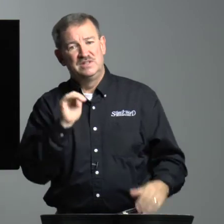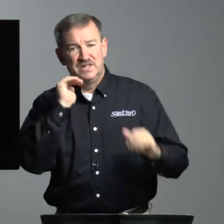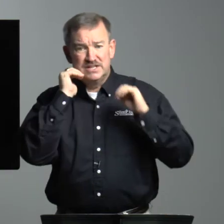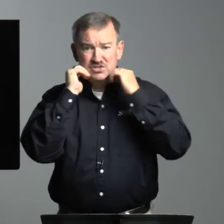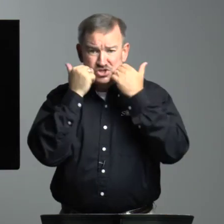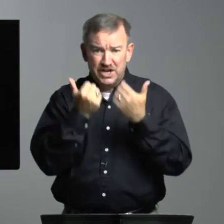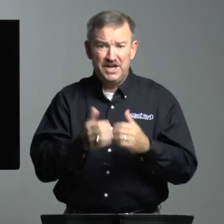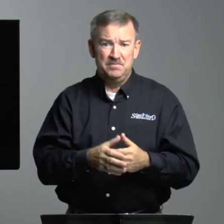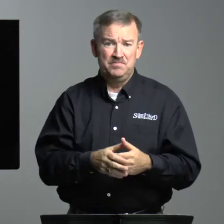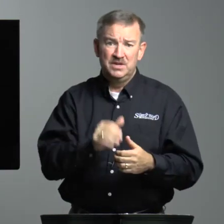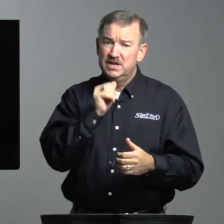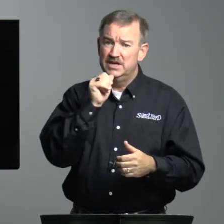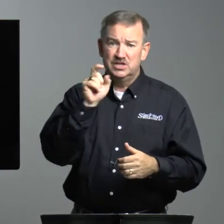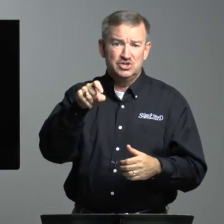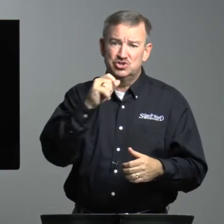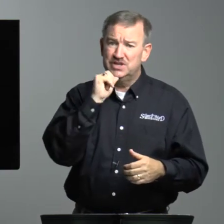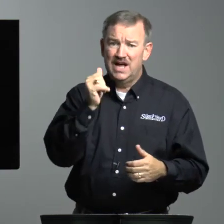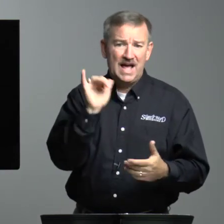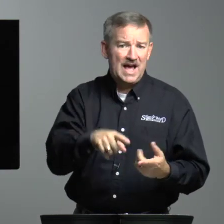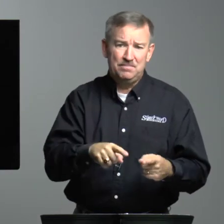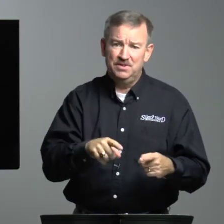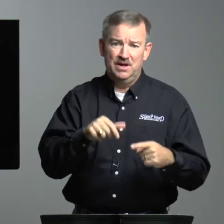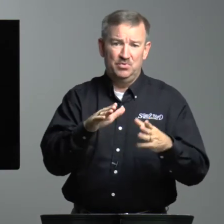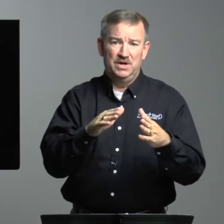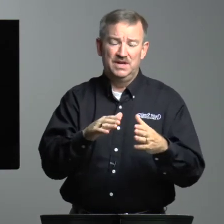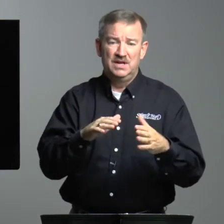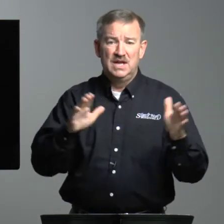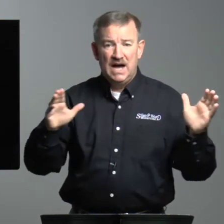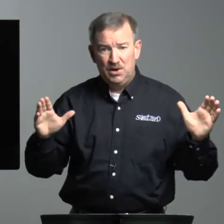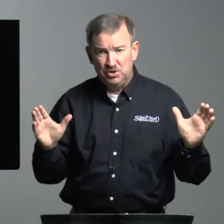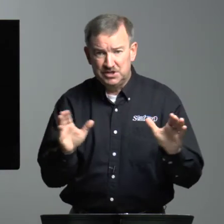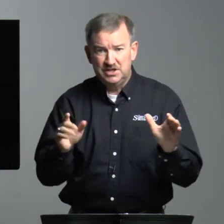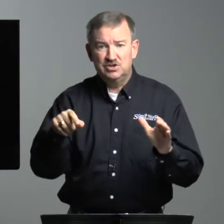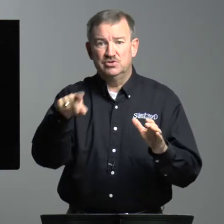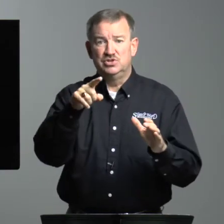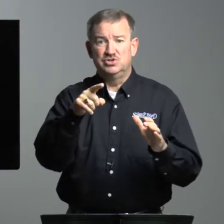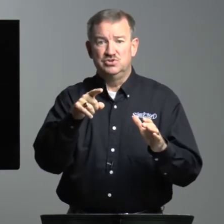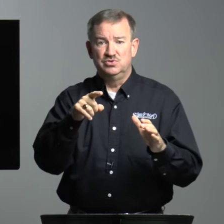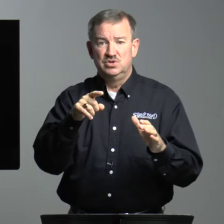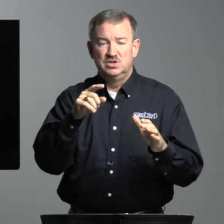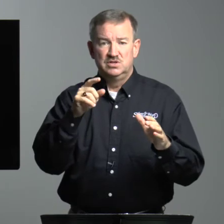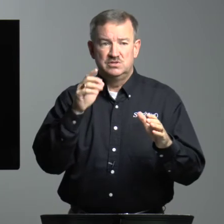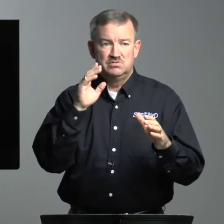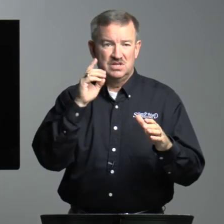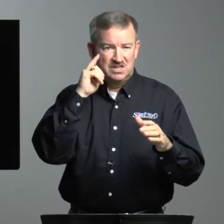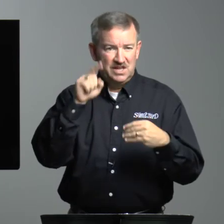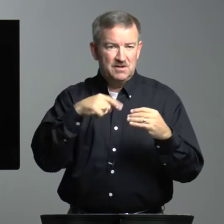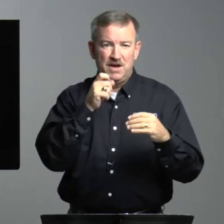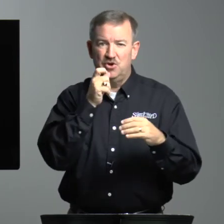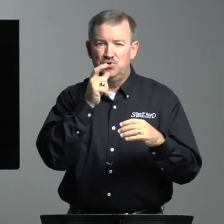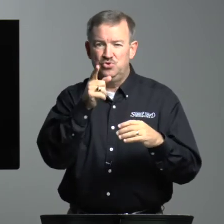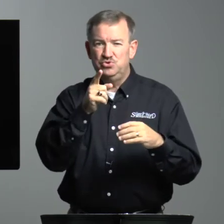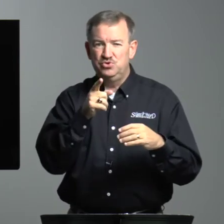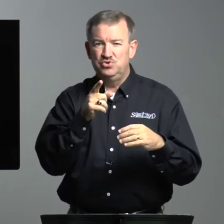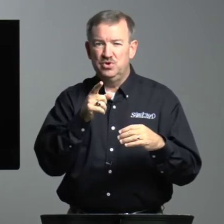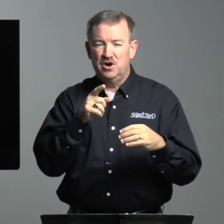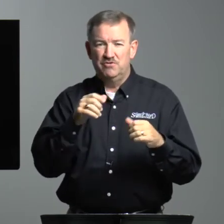That's a shame. It should not happen that way. I want to encourage you to think about who you are